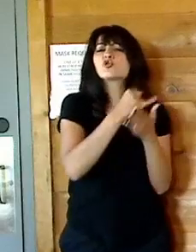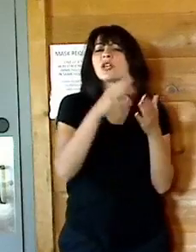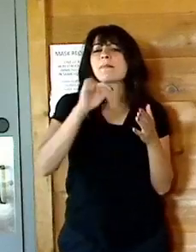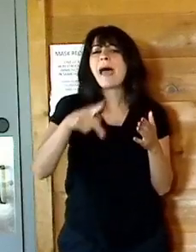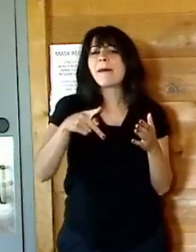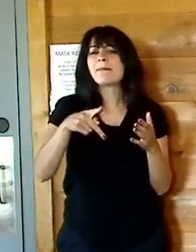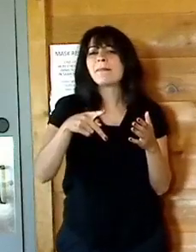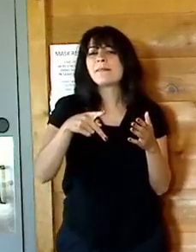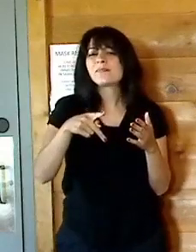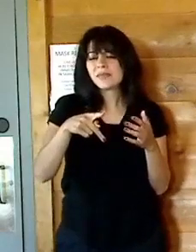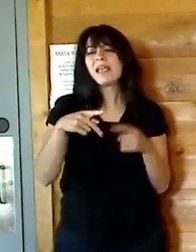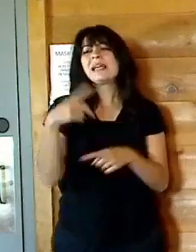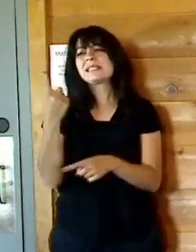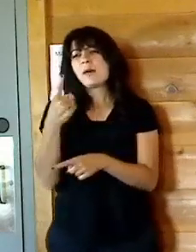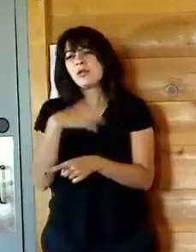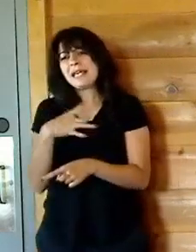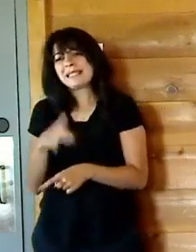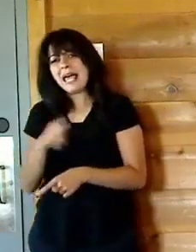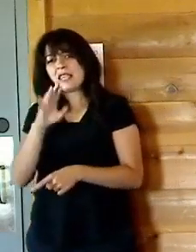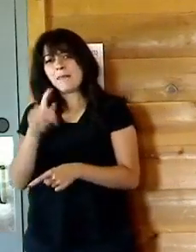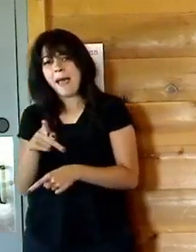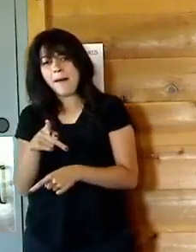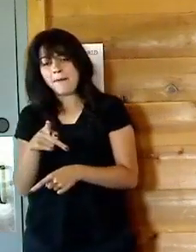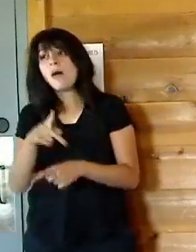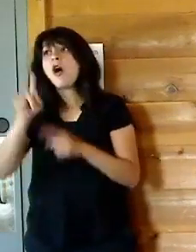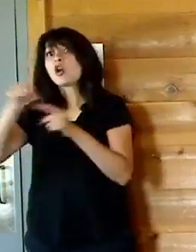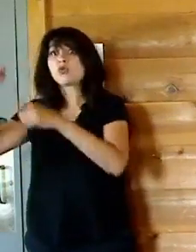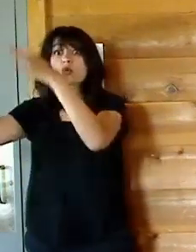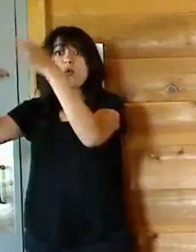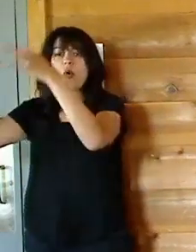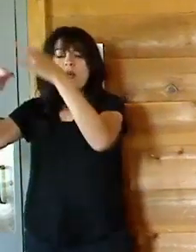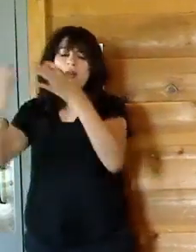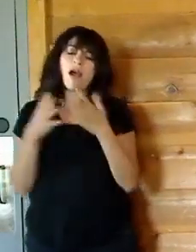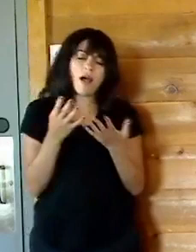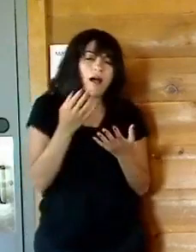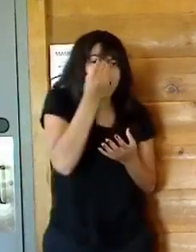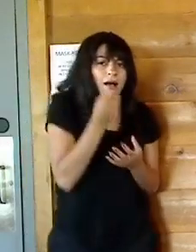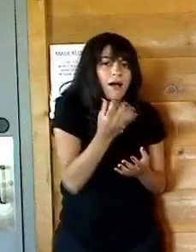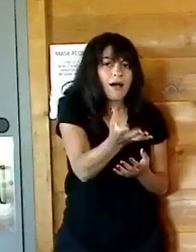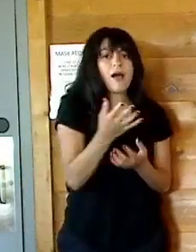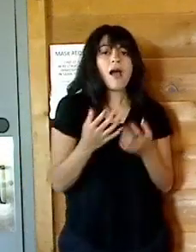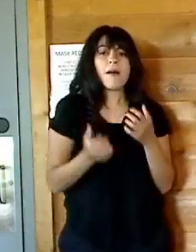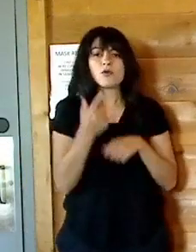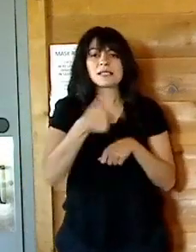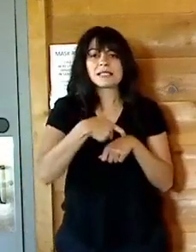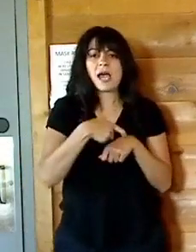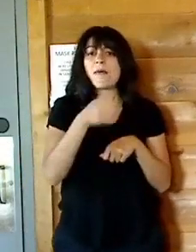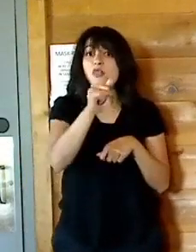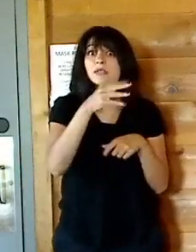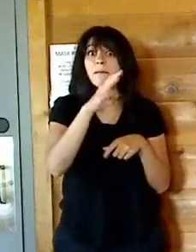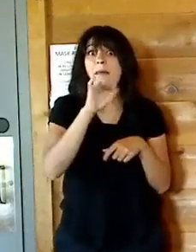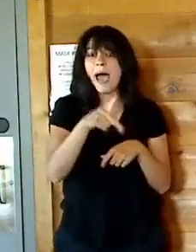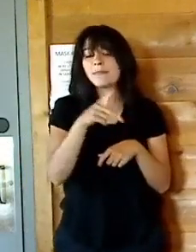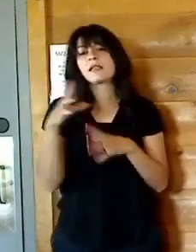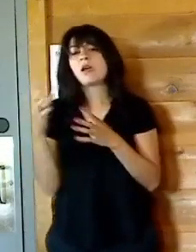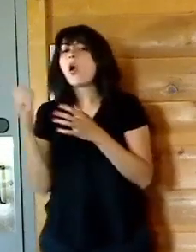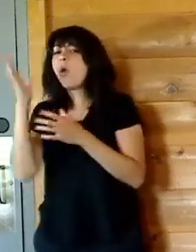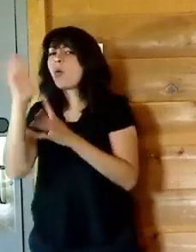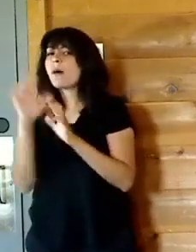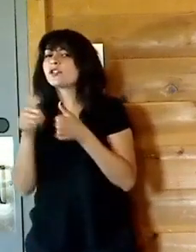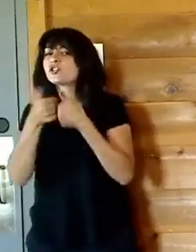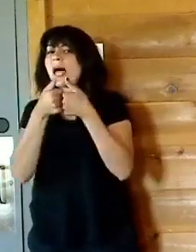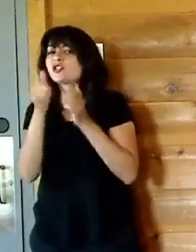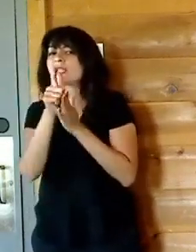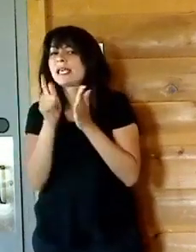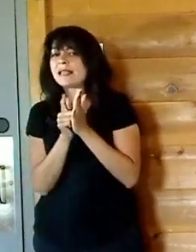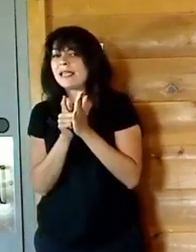somebody who doesn't like the maps goes to court because by the way, most of the time these maps are challenged legally. Um, don't you think one of the